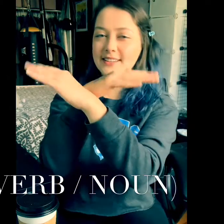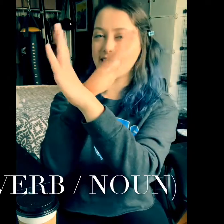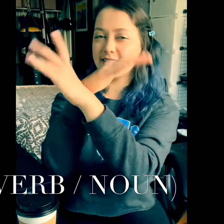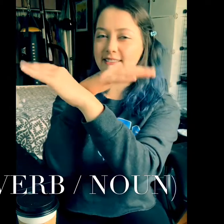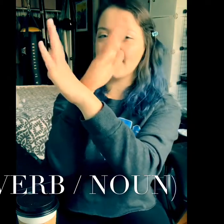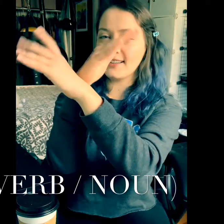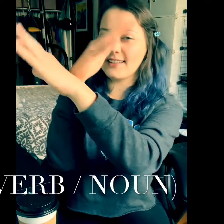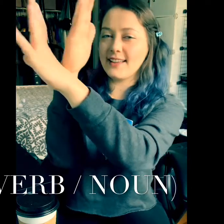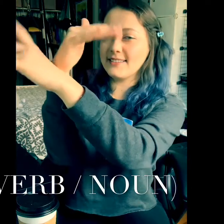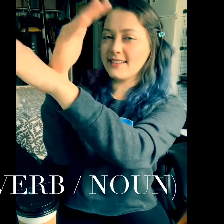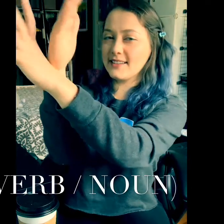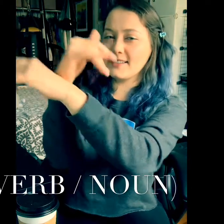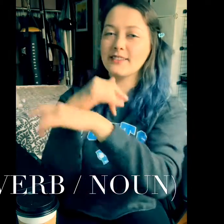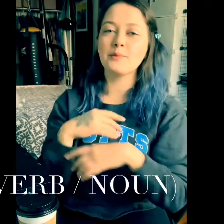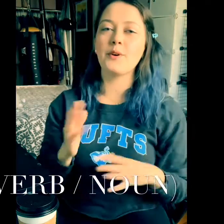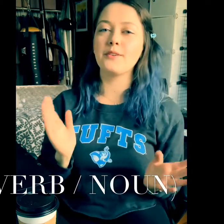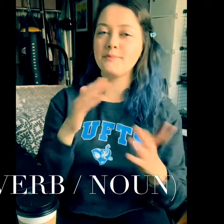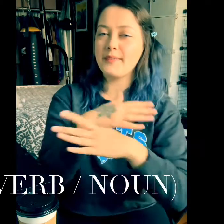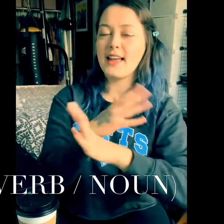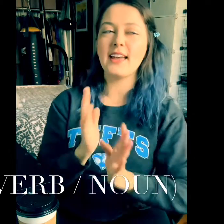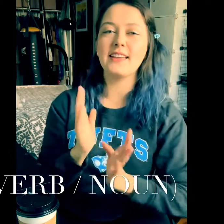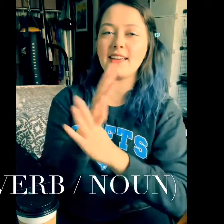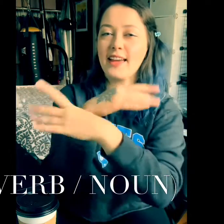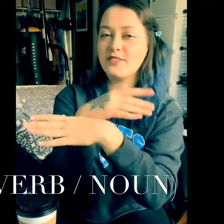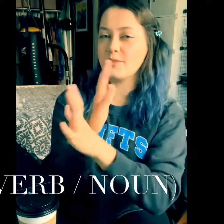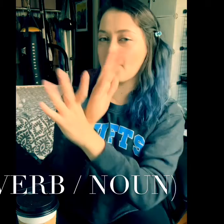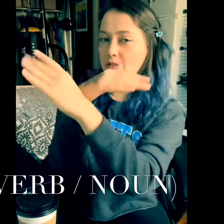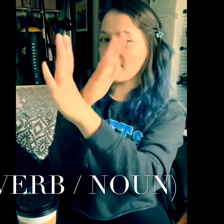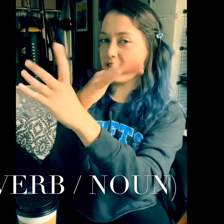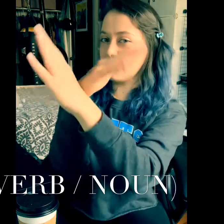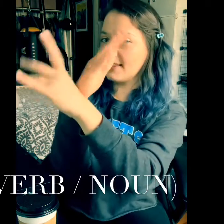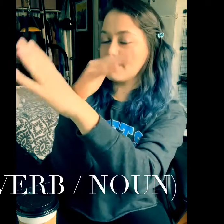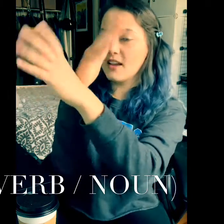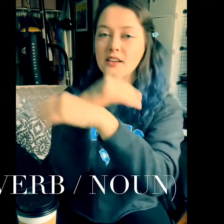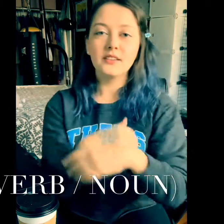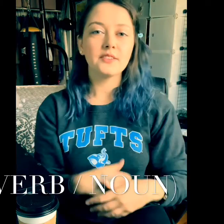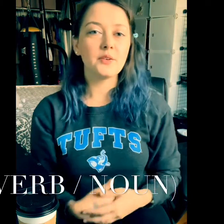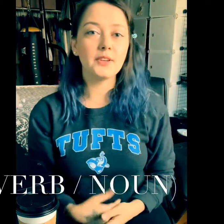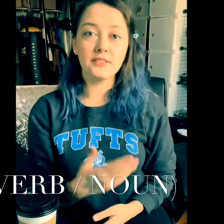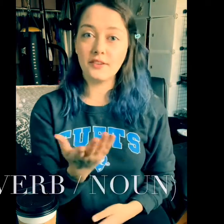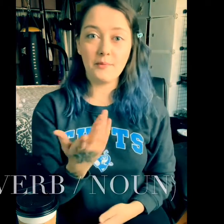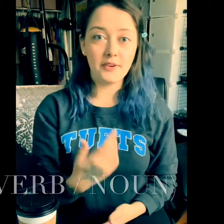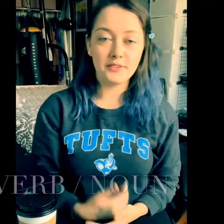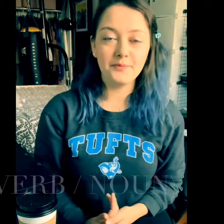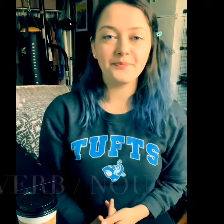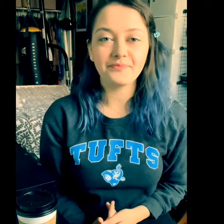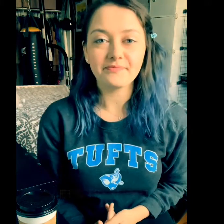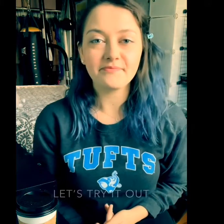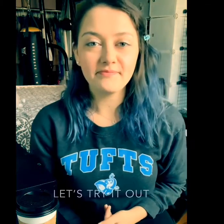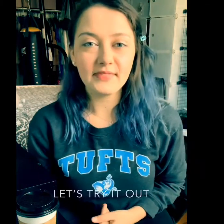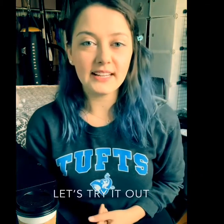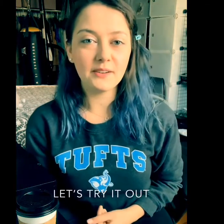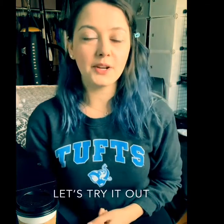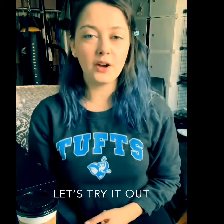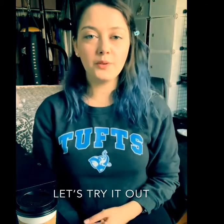this And like dancing This is more engaged with both hands So we can do both Here we go